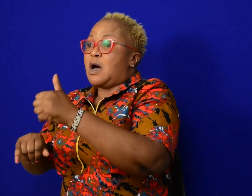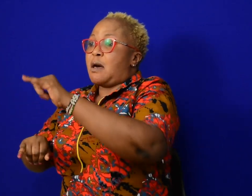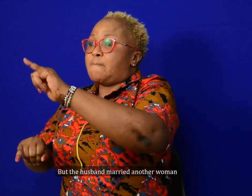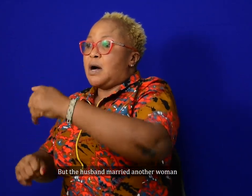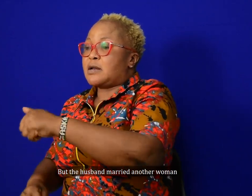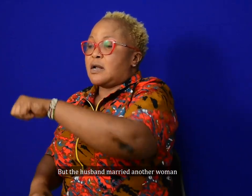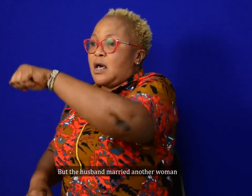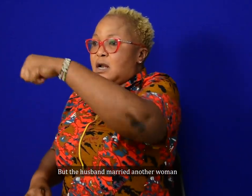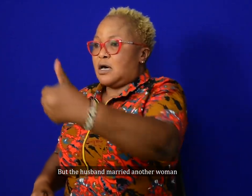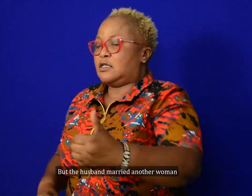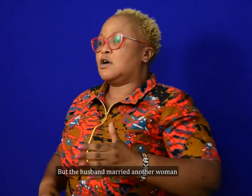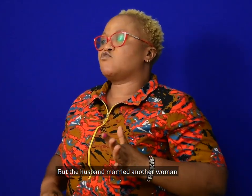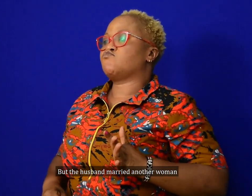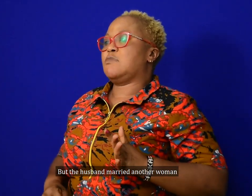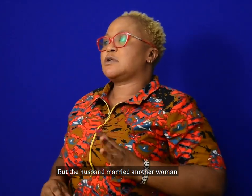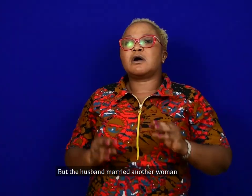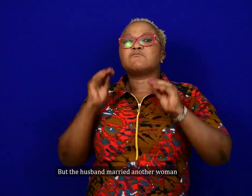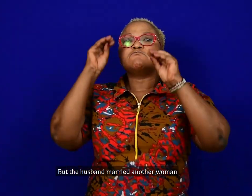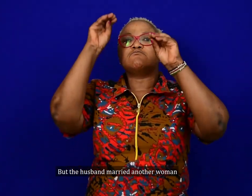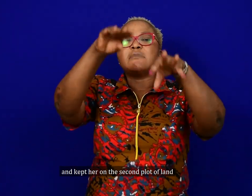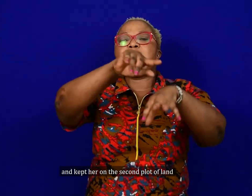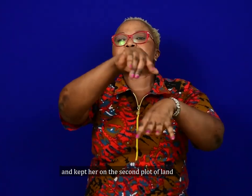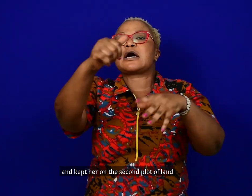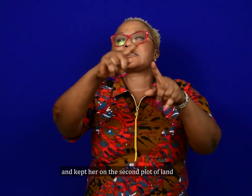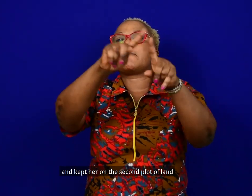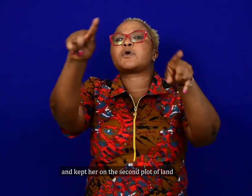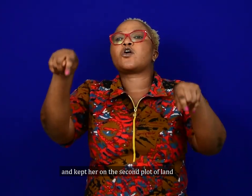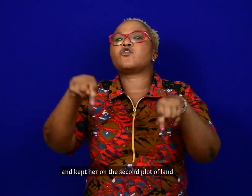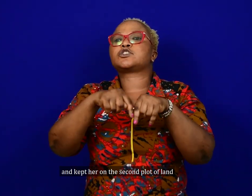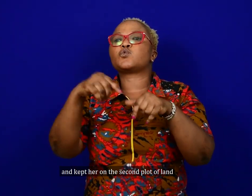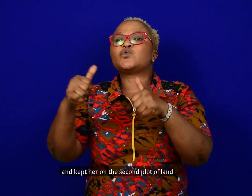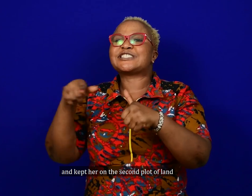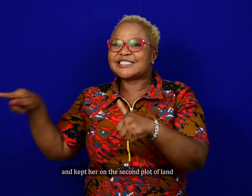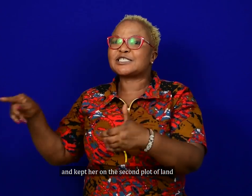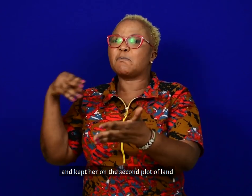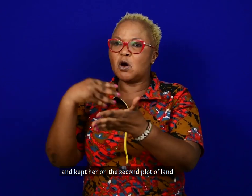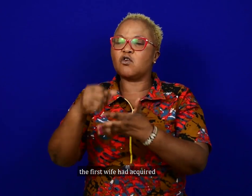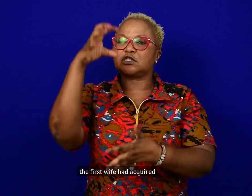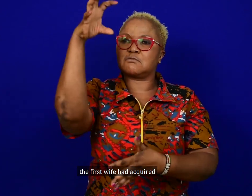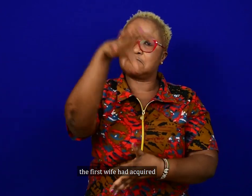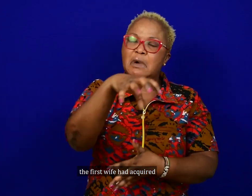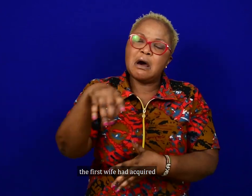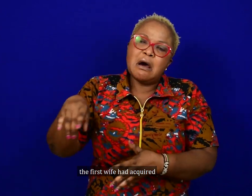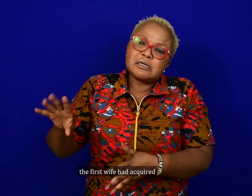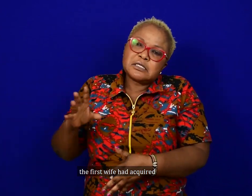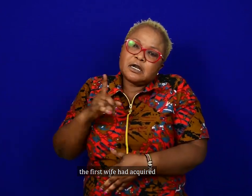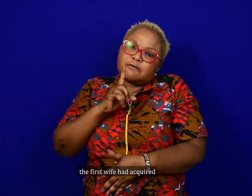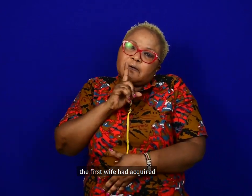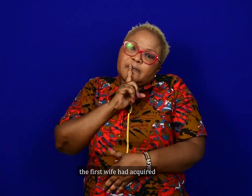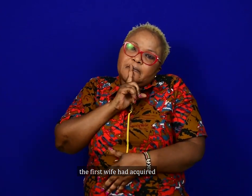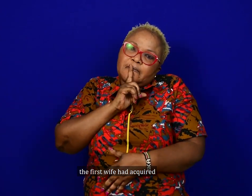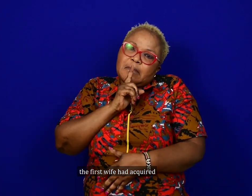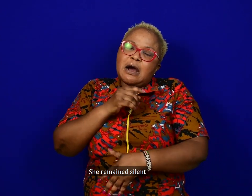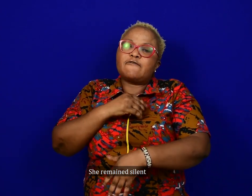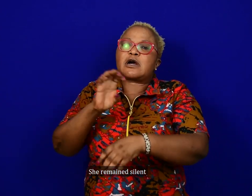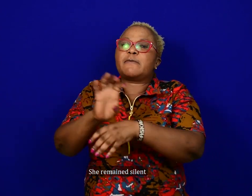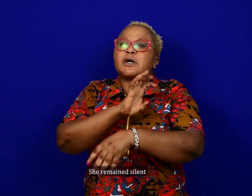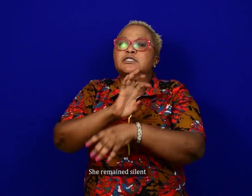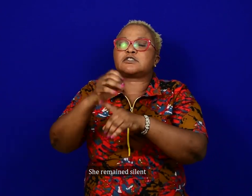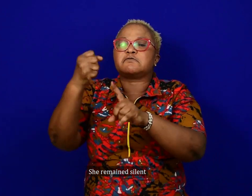But the husband married another woman and kept her on the second plot of land, which the first wife had acquired. So she remained silent